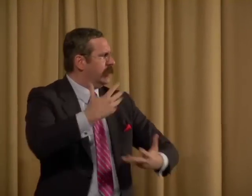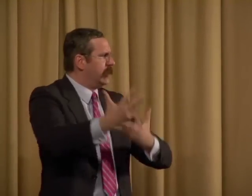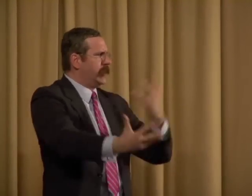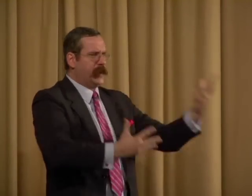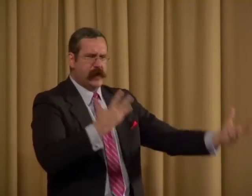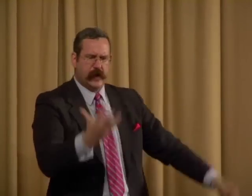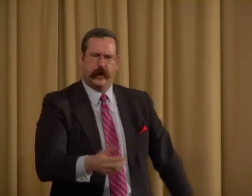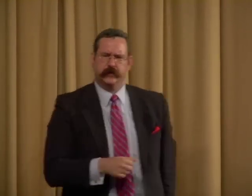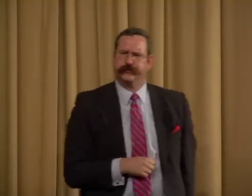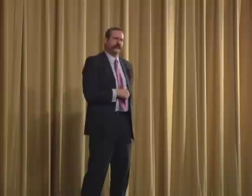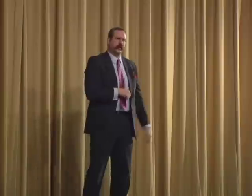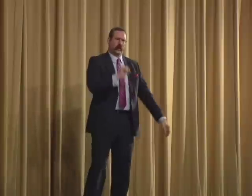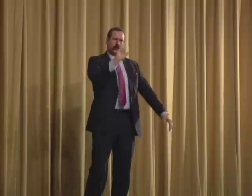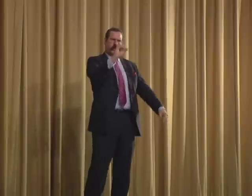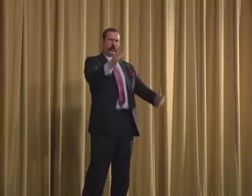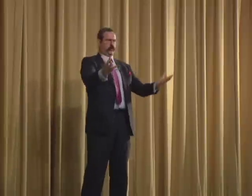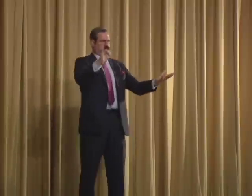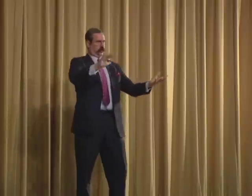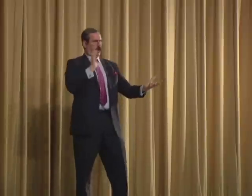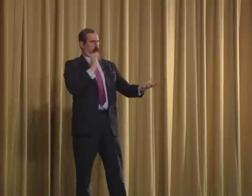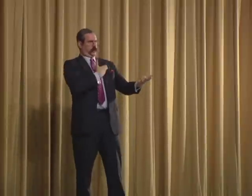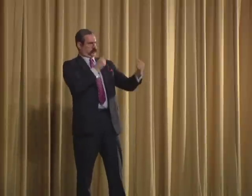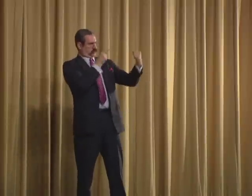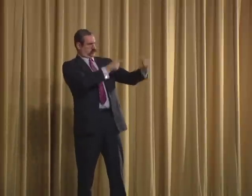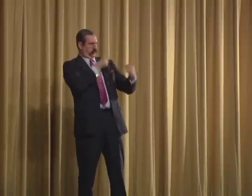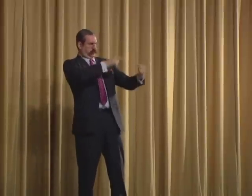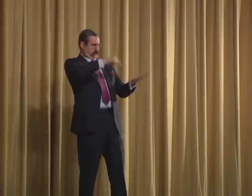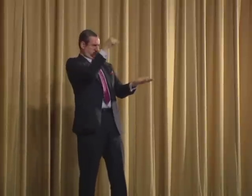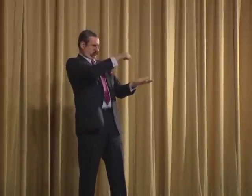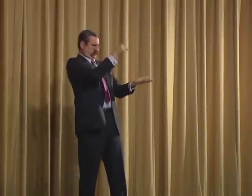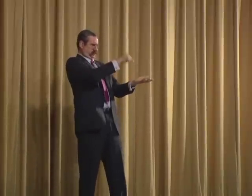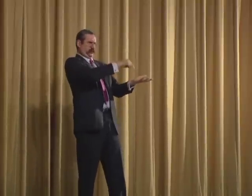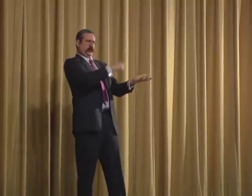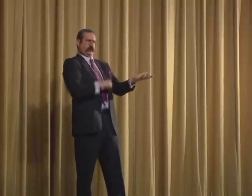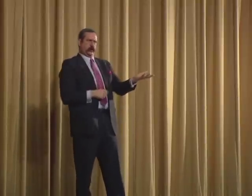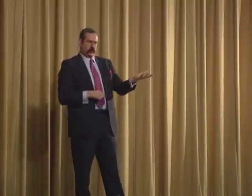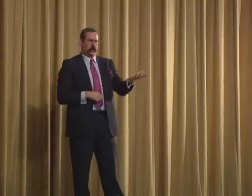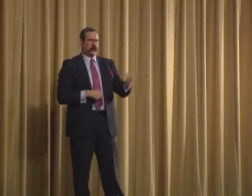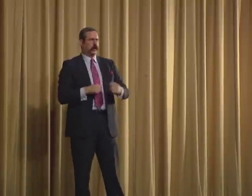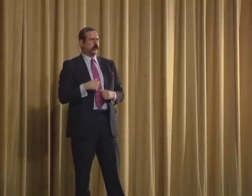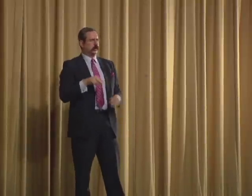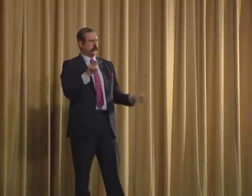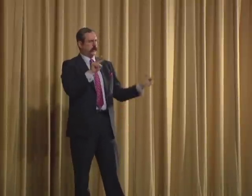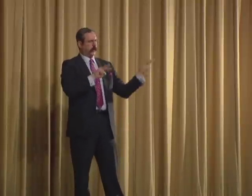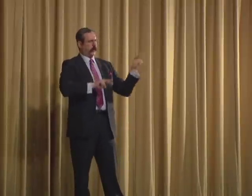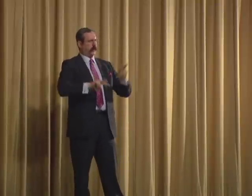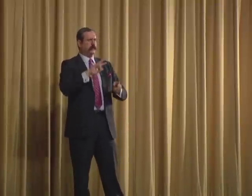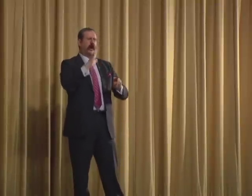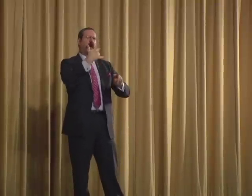and our struggles continue. So this is a struggle. This is an issue.